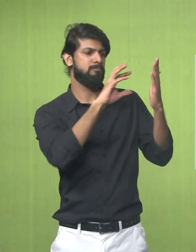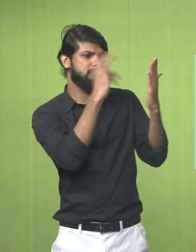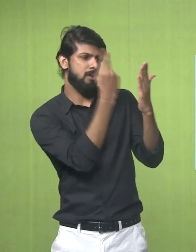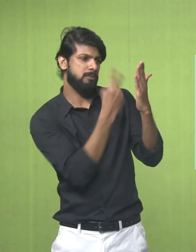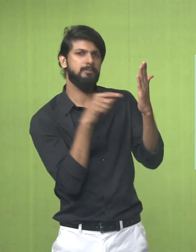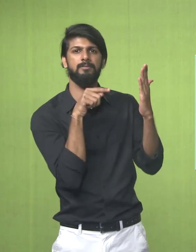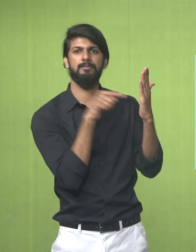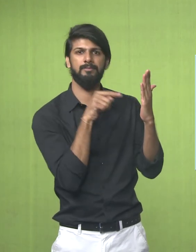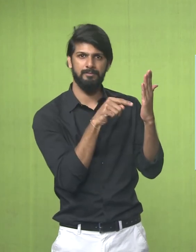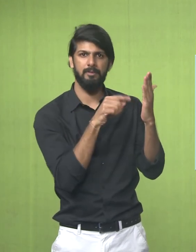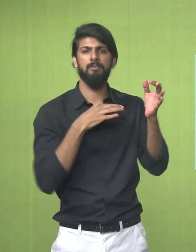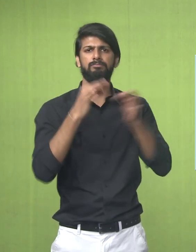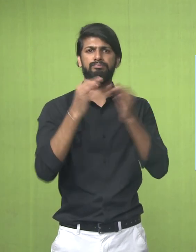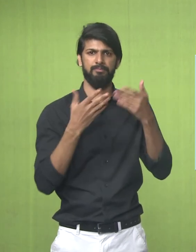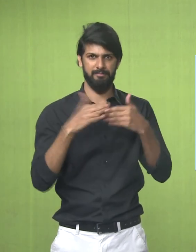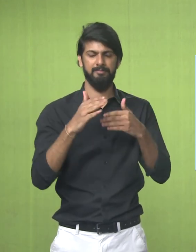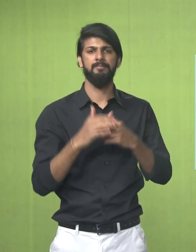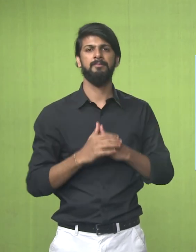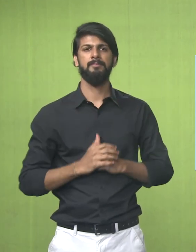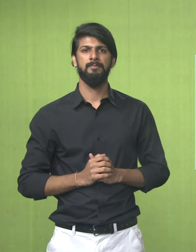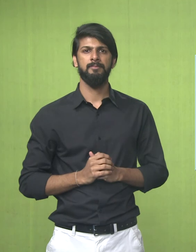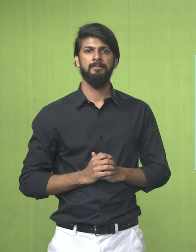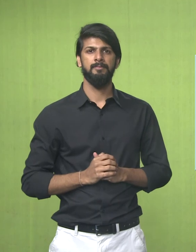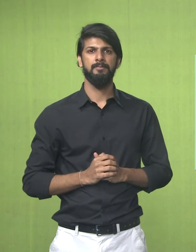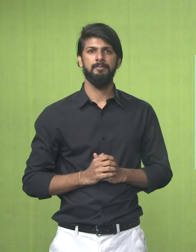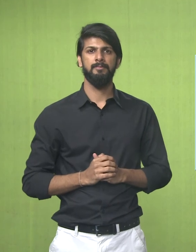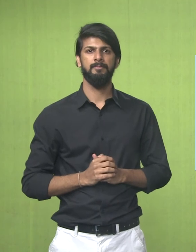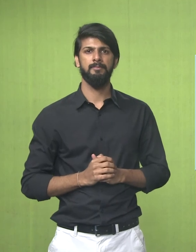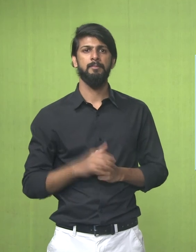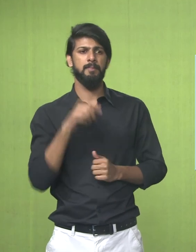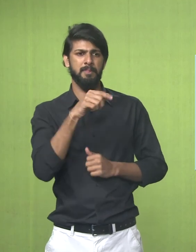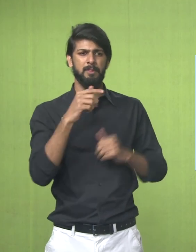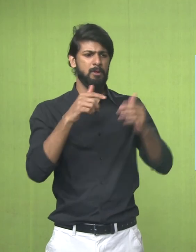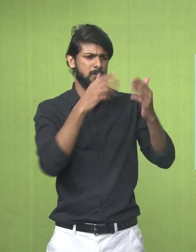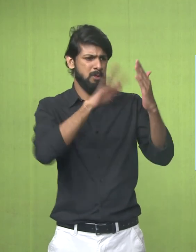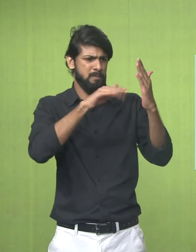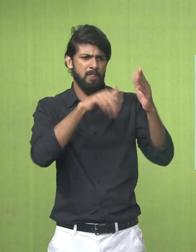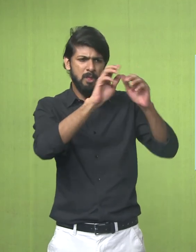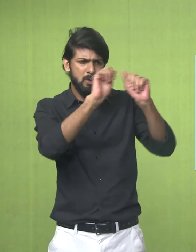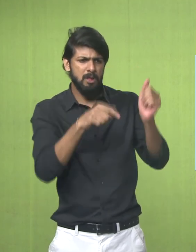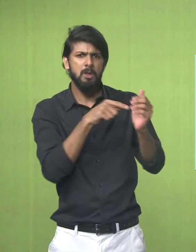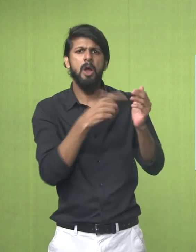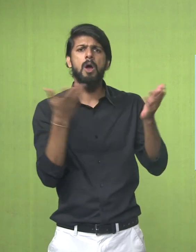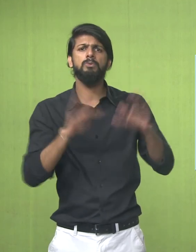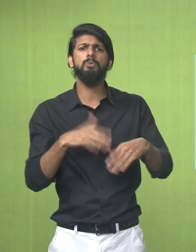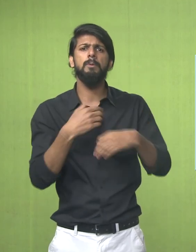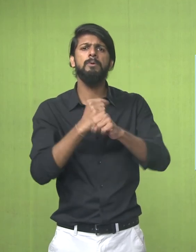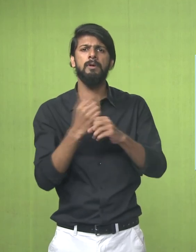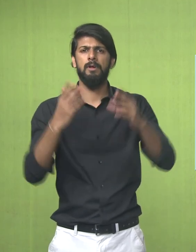Let Us Discuss The Details The Medium Of The Storage Jar With